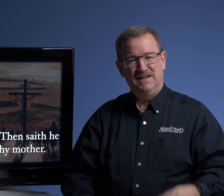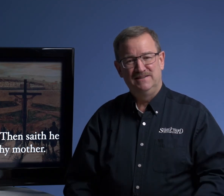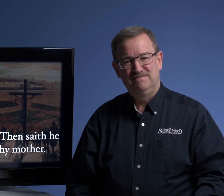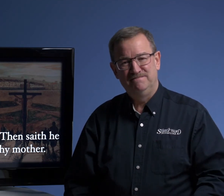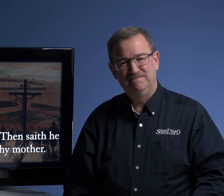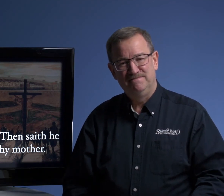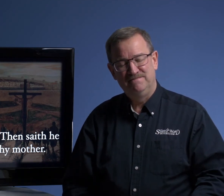Anyway,